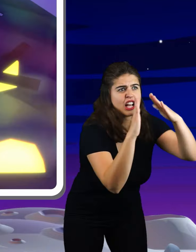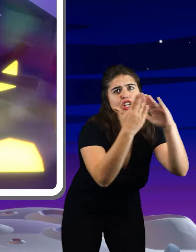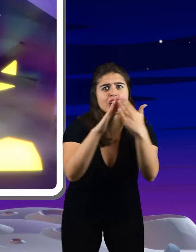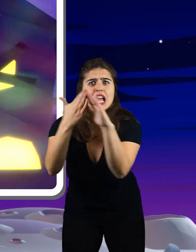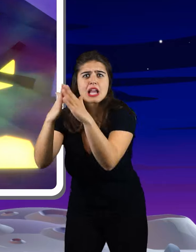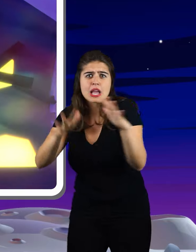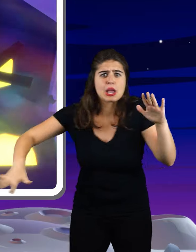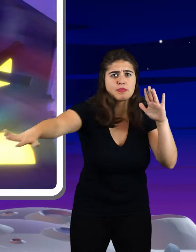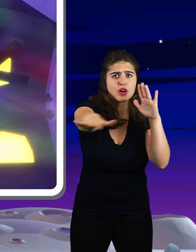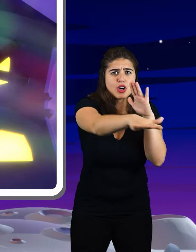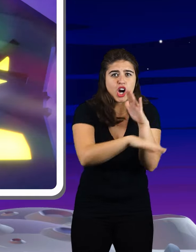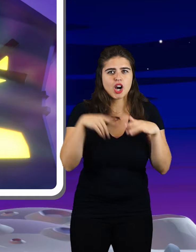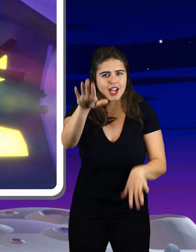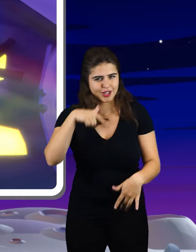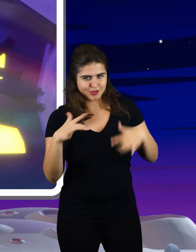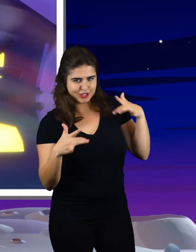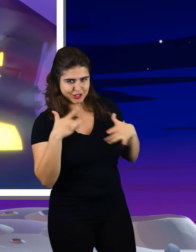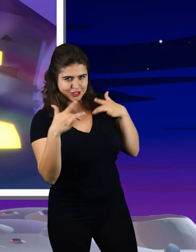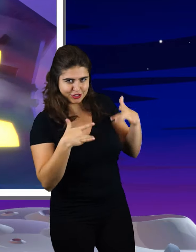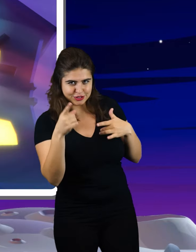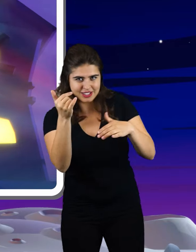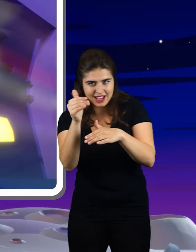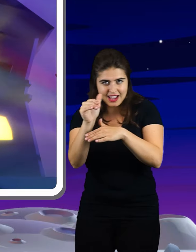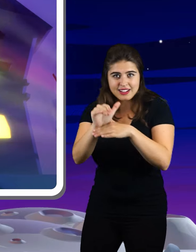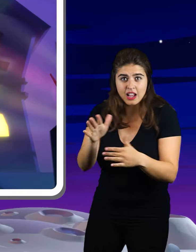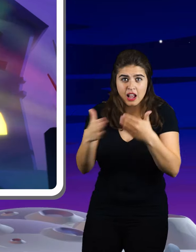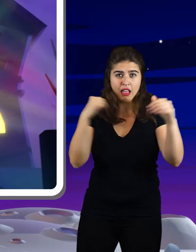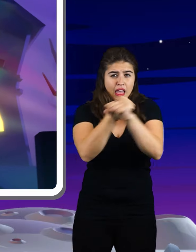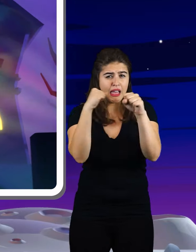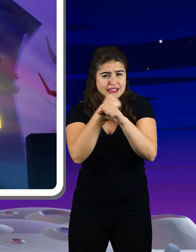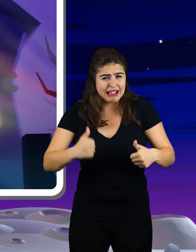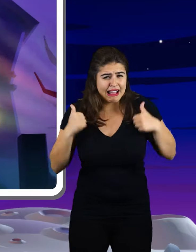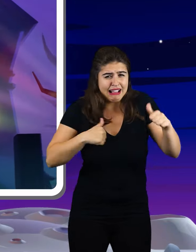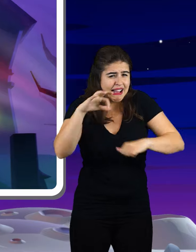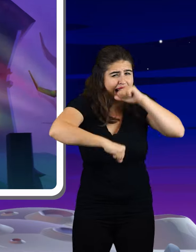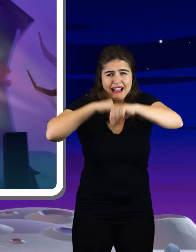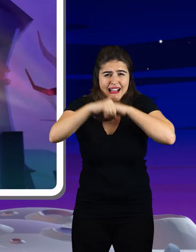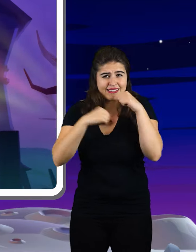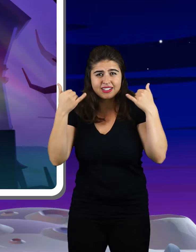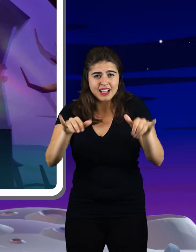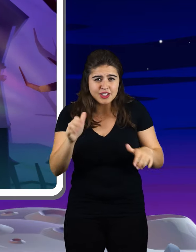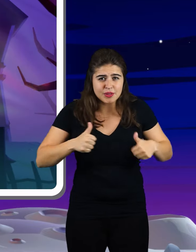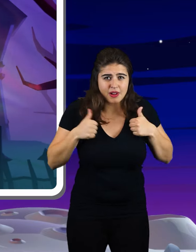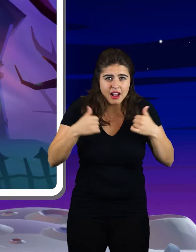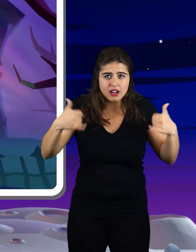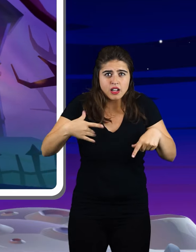neighborhood And though you fight to stay alive Your body starts